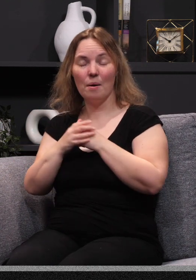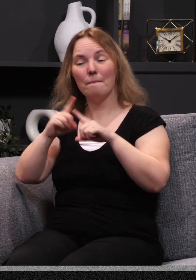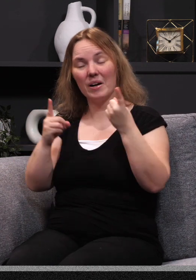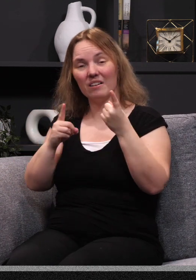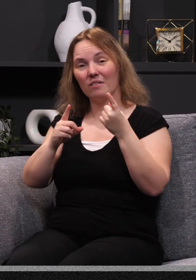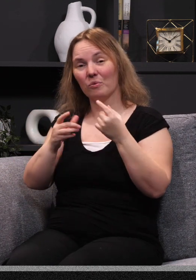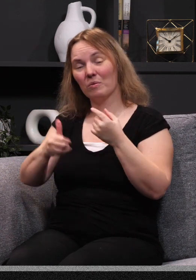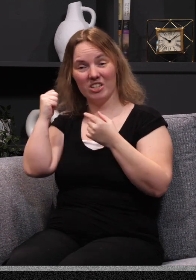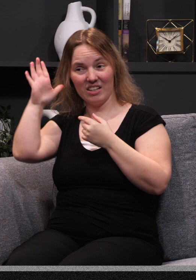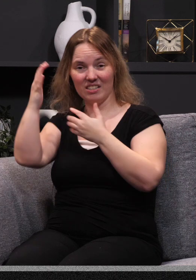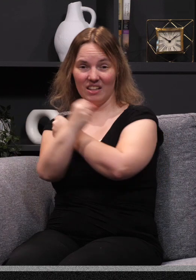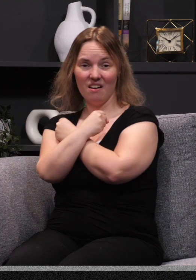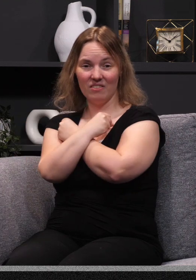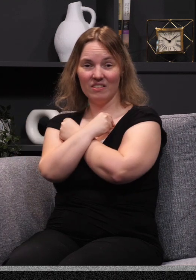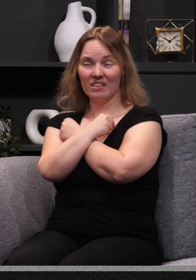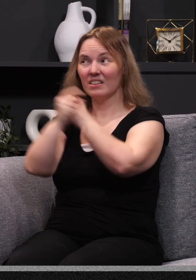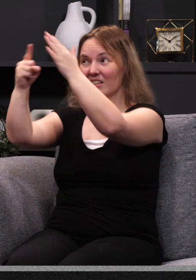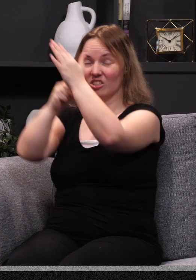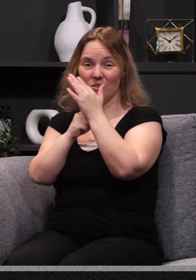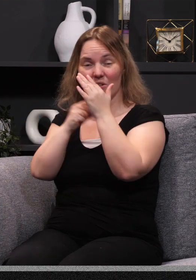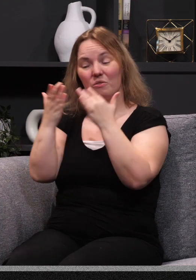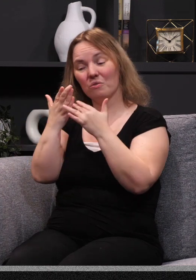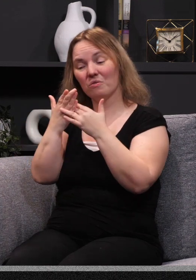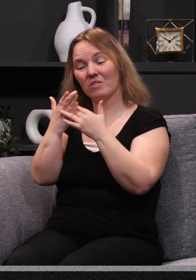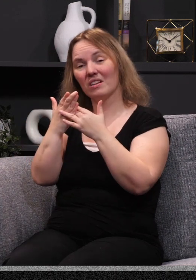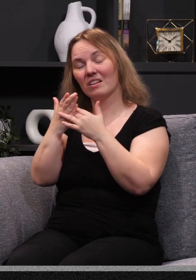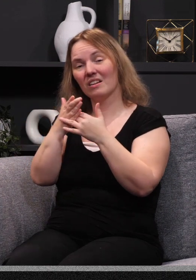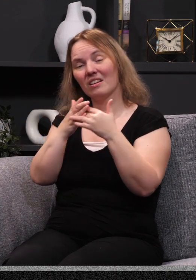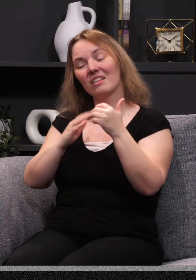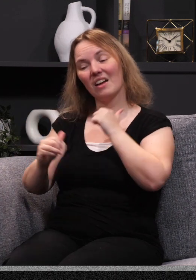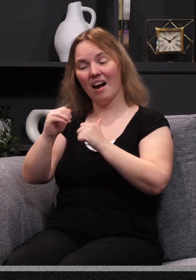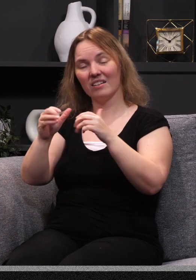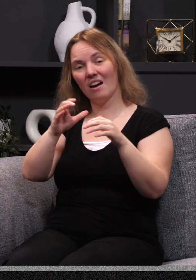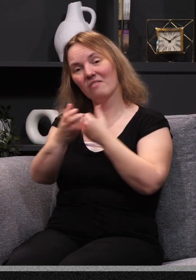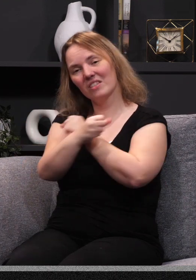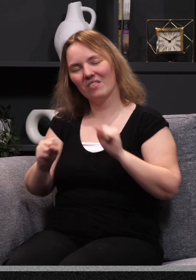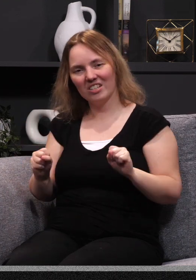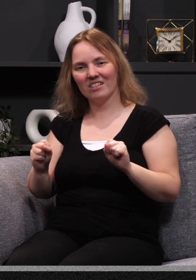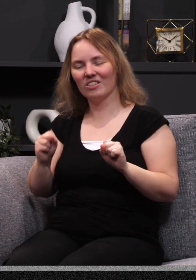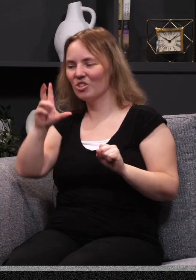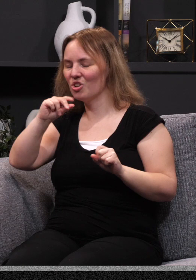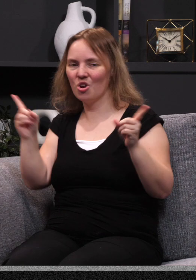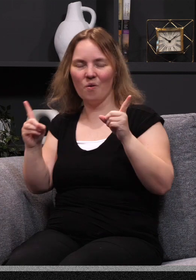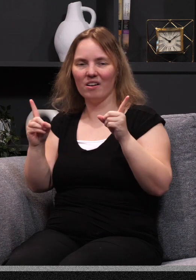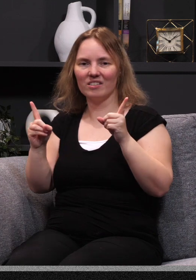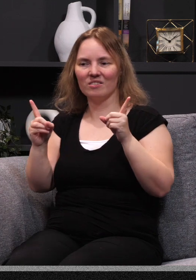if we reject his love, that he demonstrated through this act of salvation, friends, there's nowhere